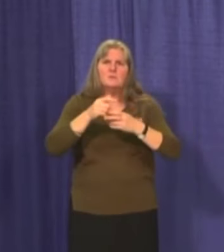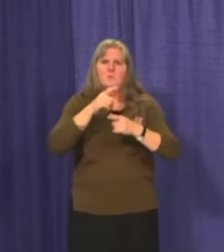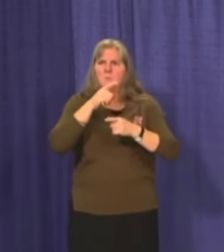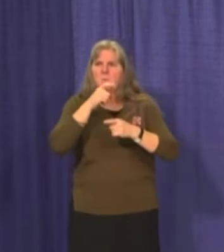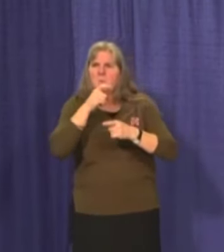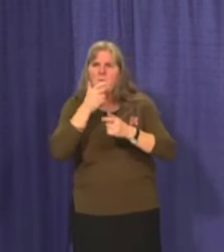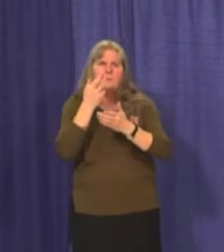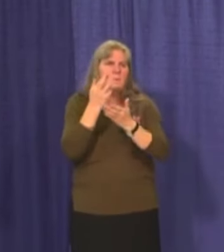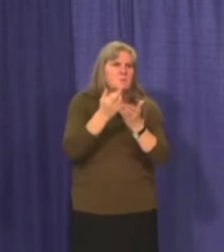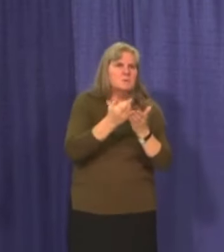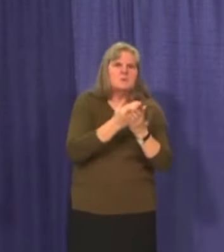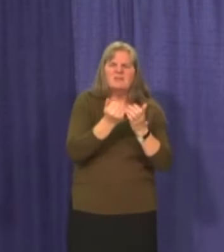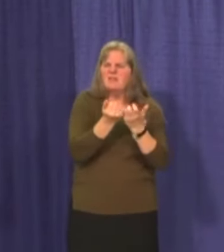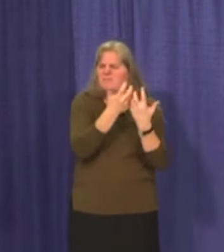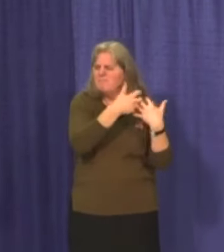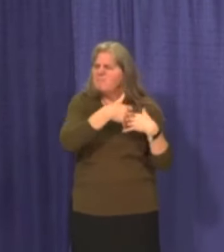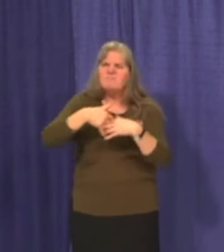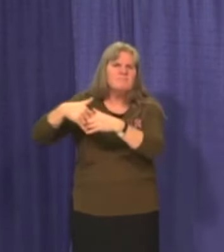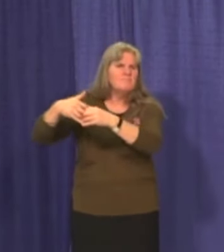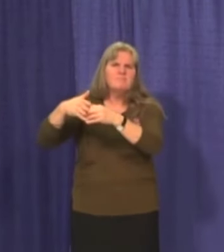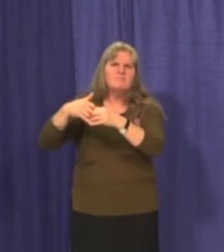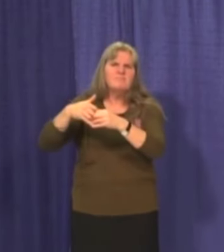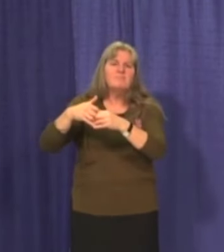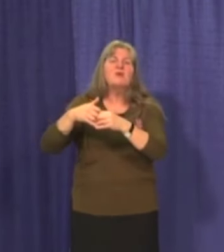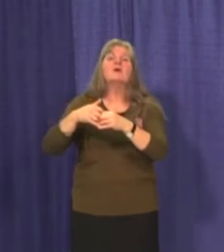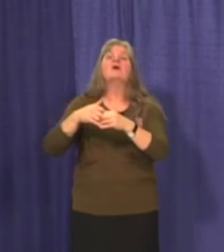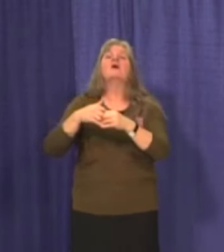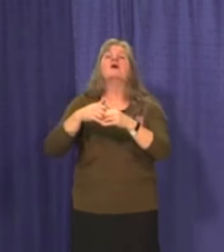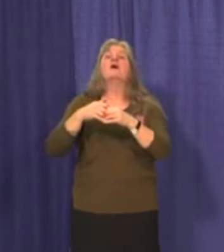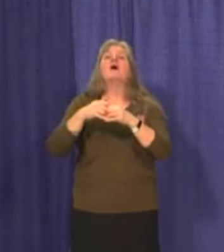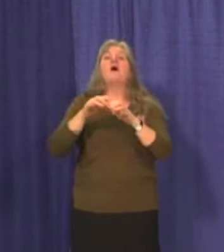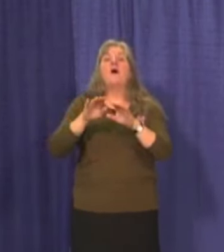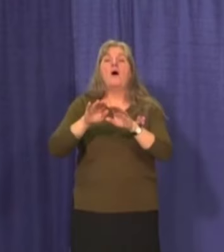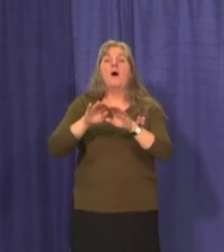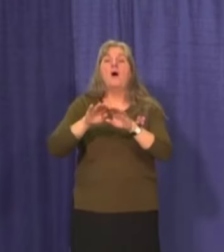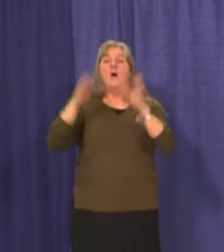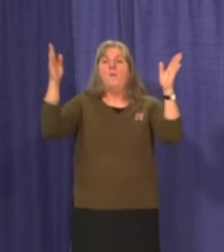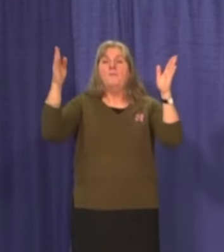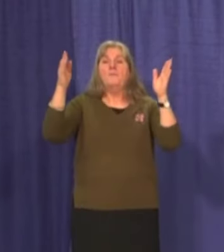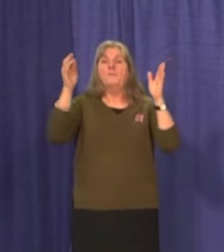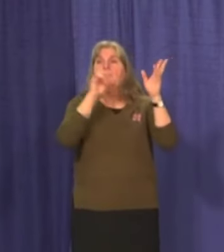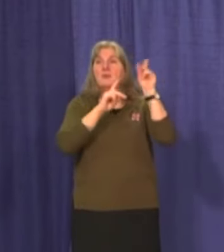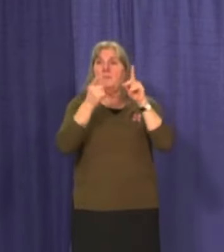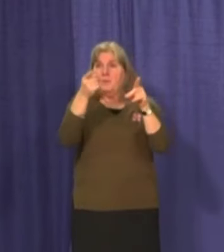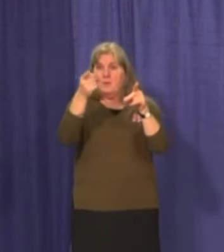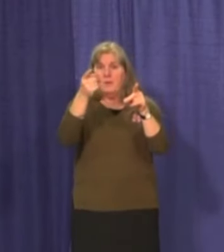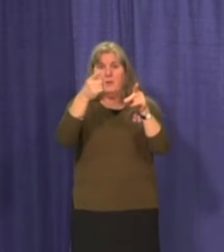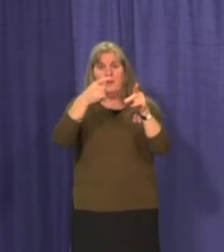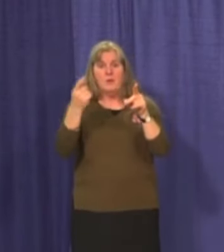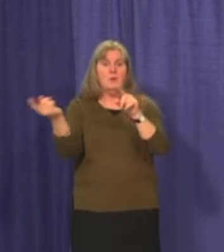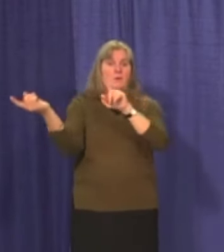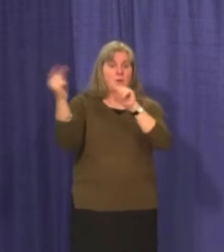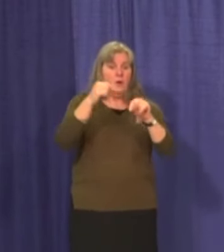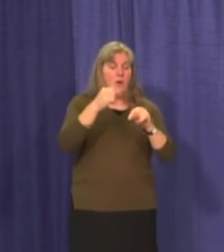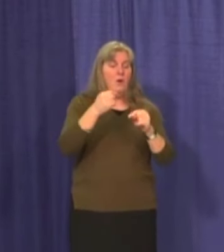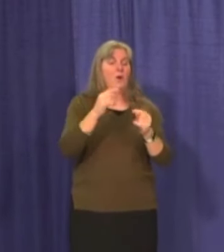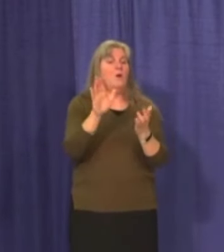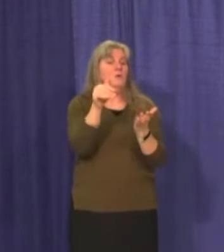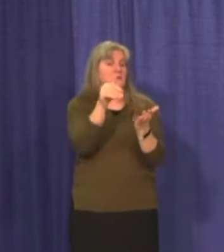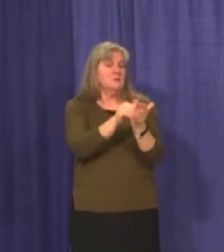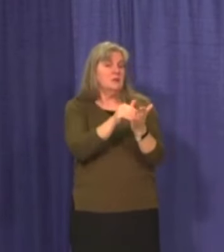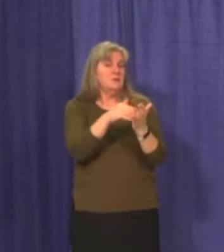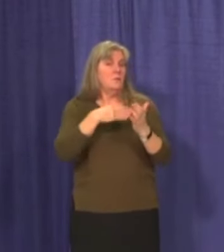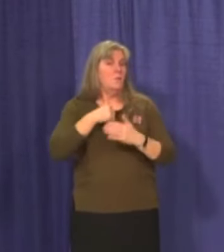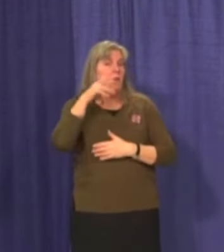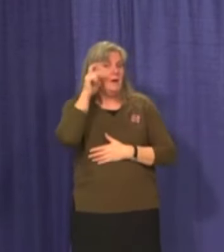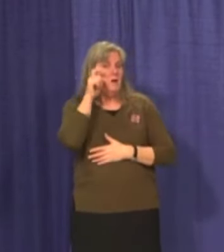resources. And once we do open to the general public, we will see doses in Whitehorse administered at a higher rate than